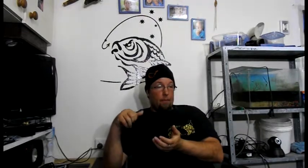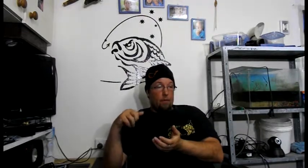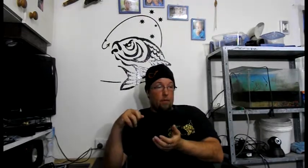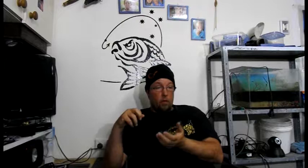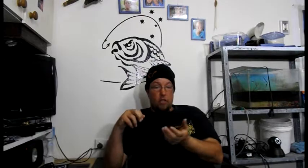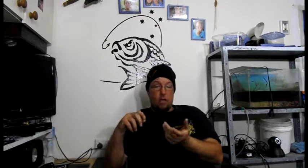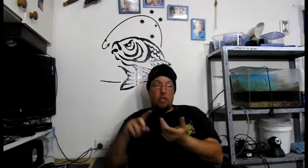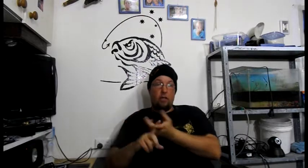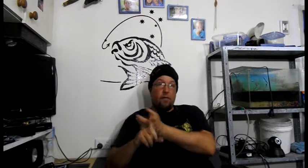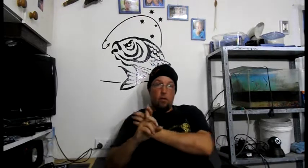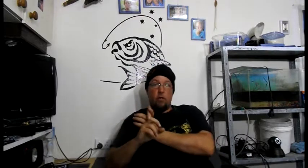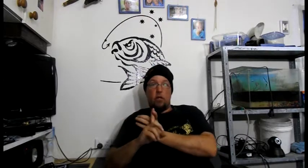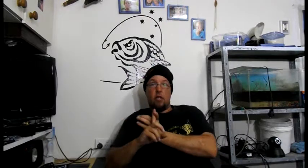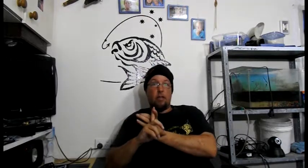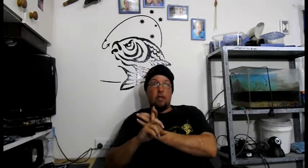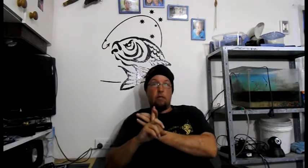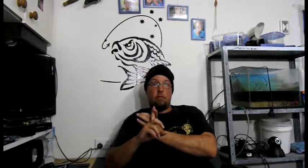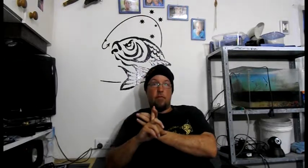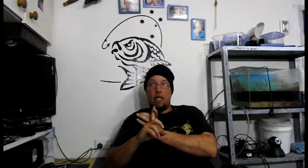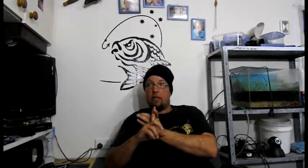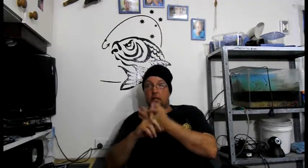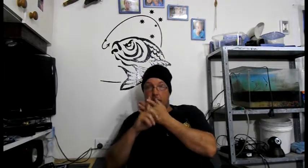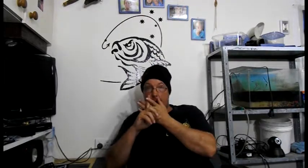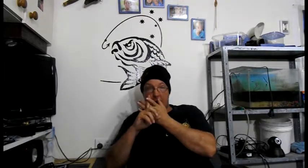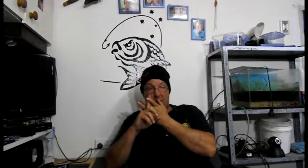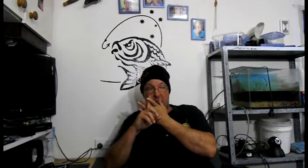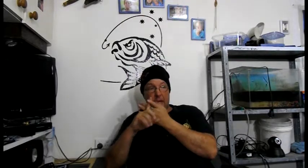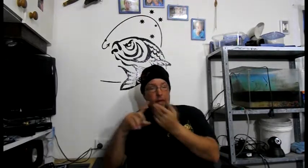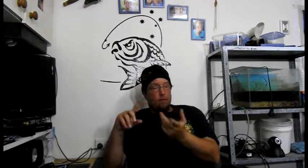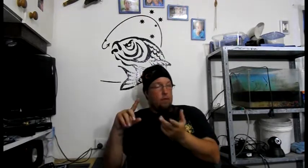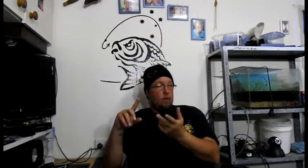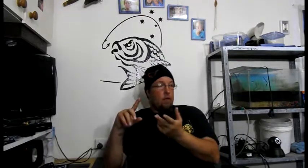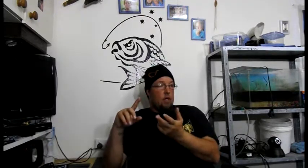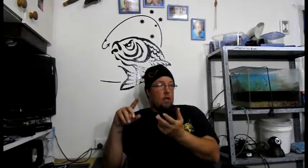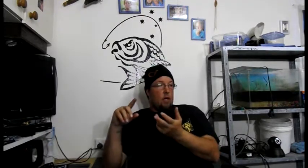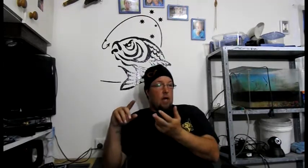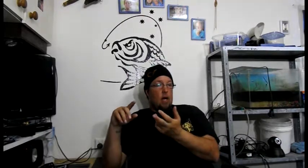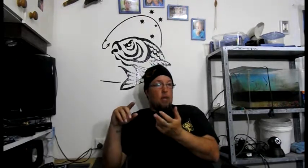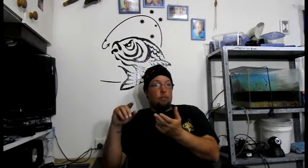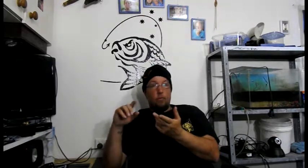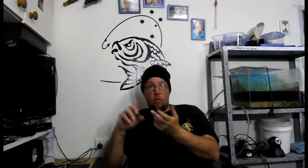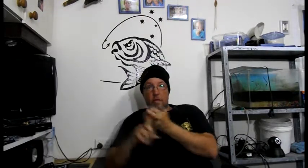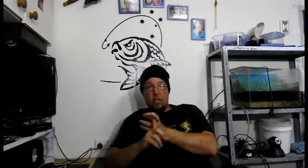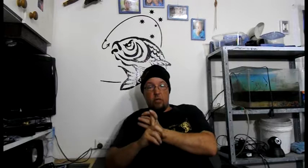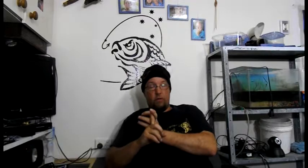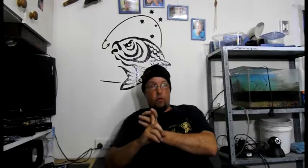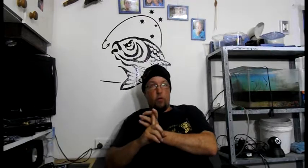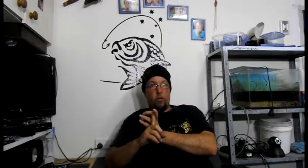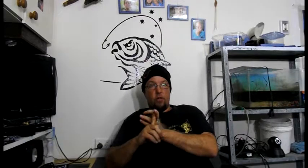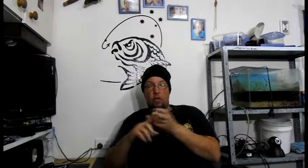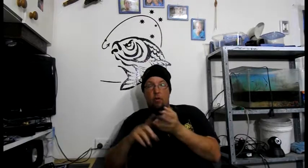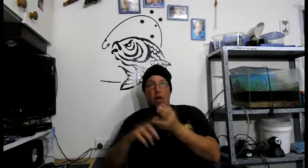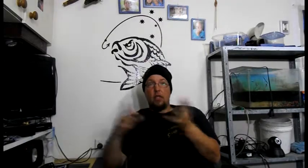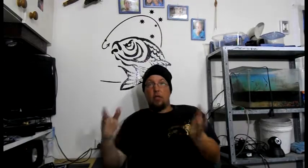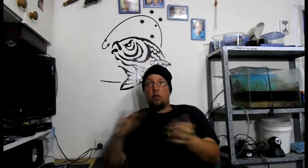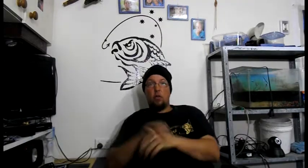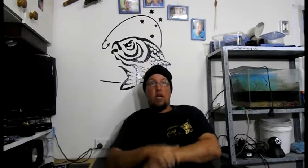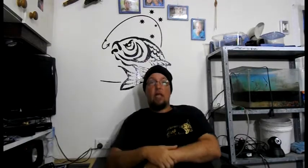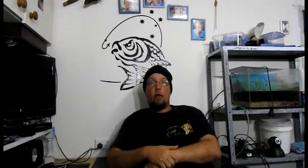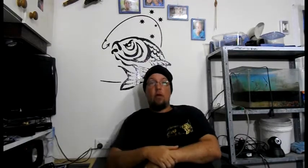Not to mention the fuel that I've spent to get to the area and back. Not to mention food and supplies that I took down there with